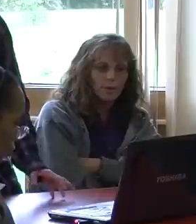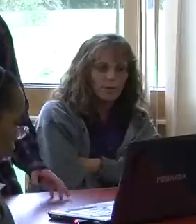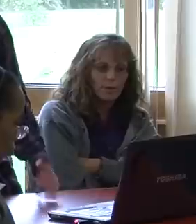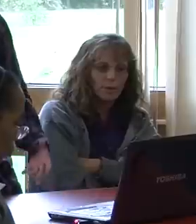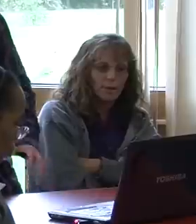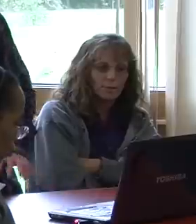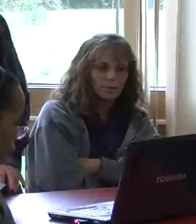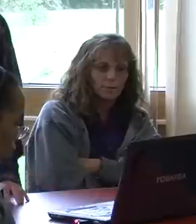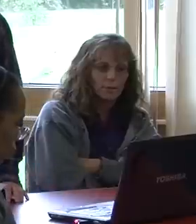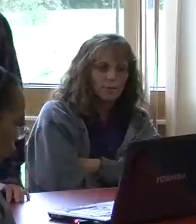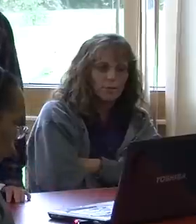60%.